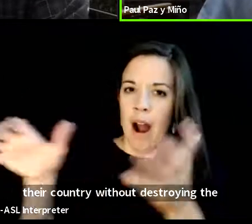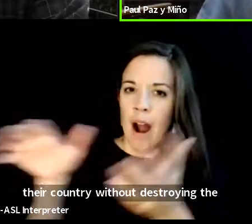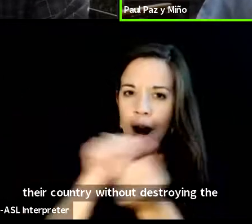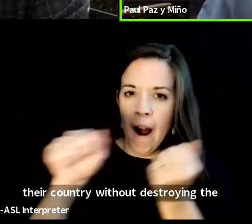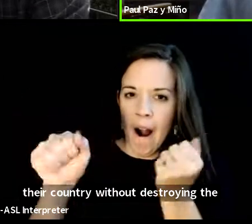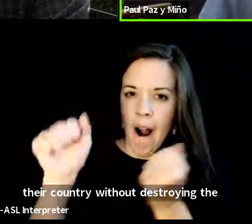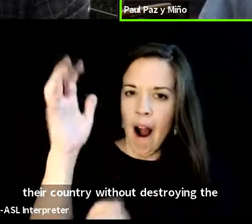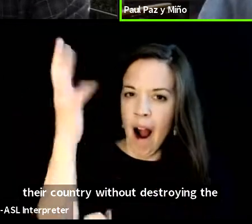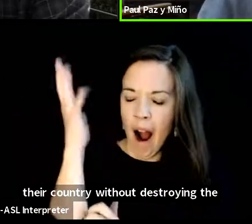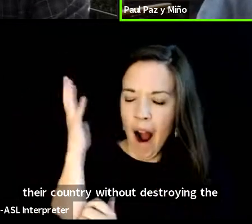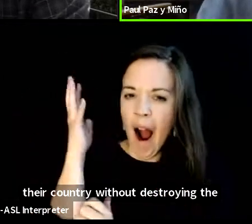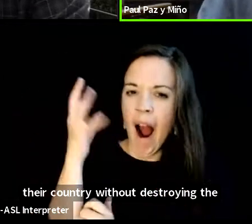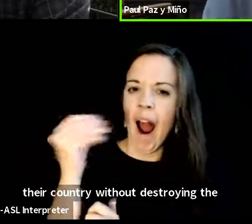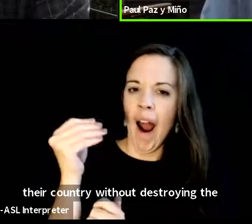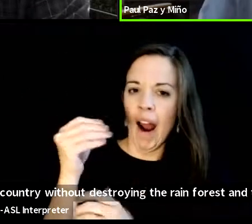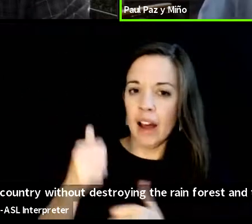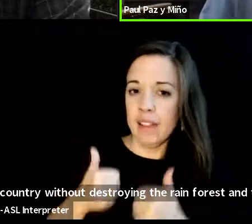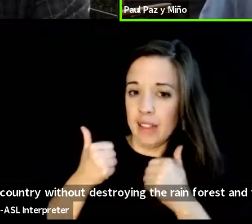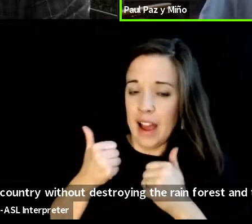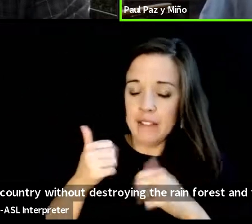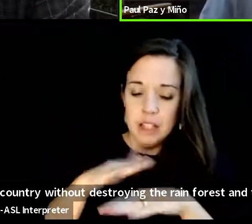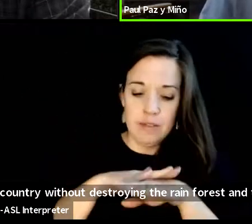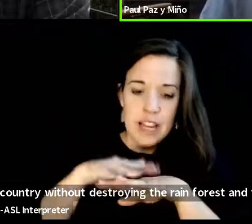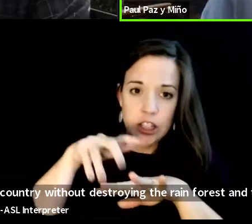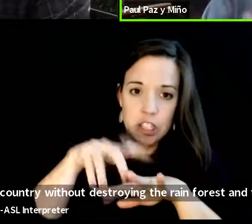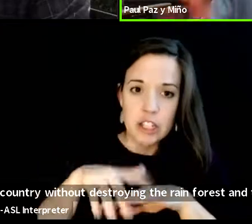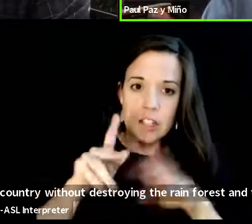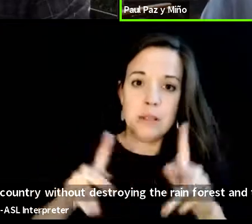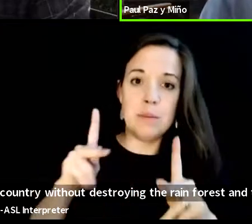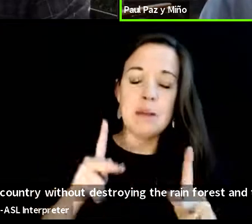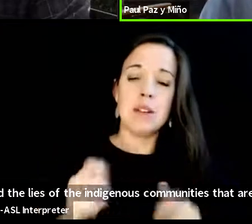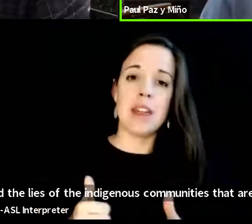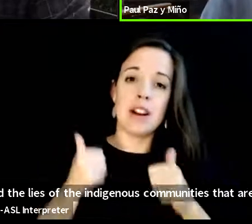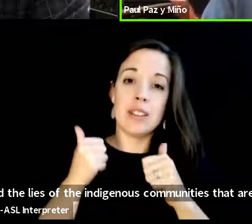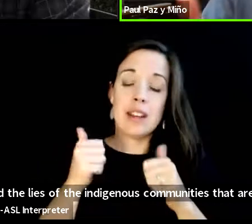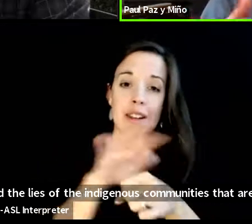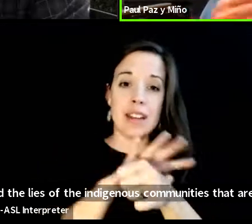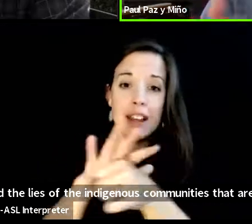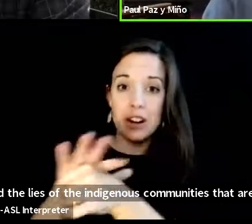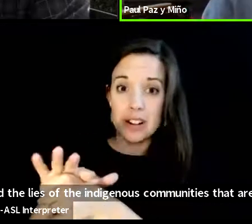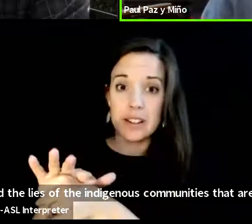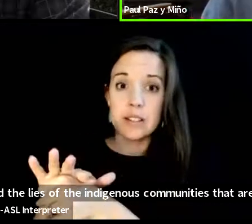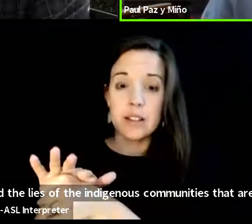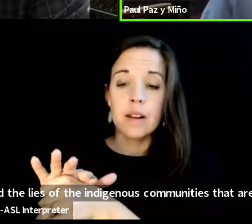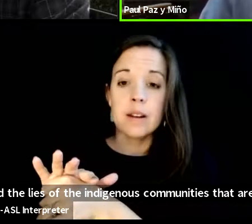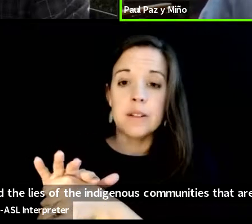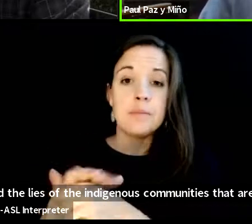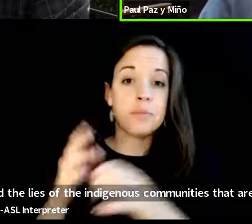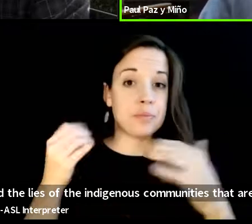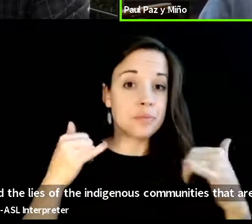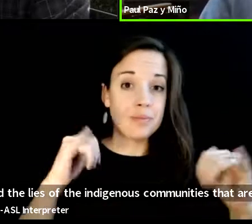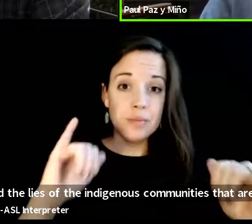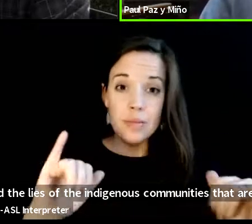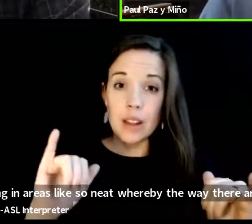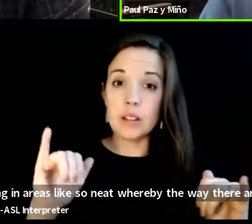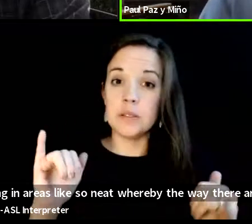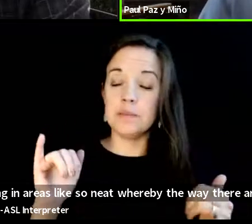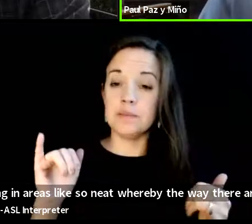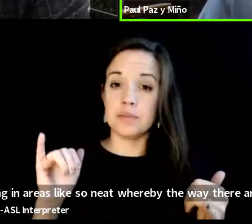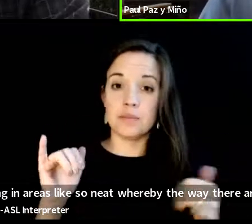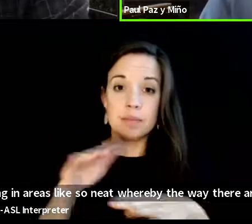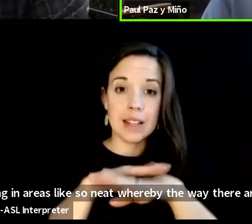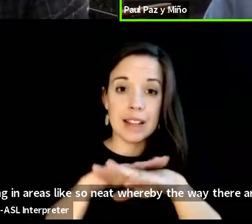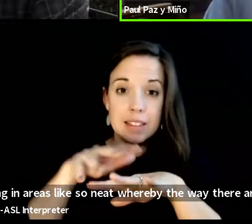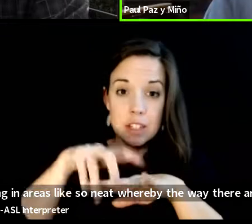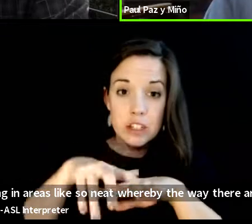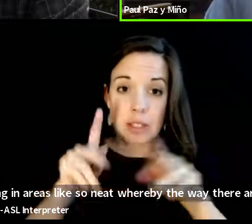and the indig the lives of the indigenous communities that are living in areas like gas and heat where by the way there are still uh indigenous peoples